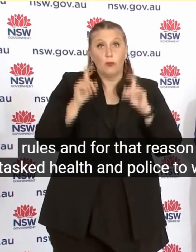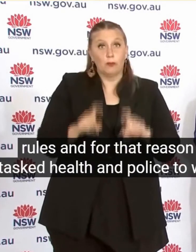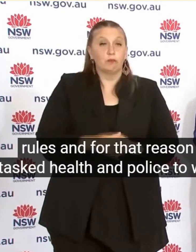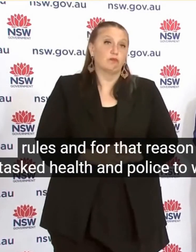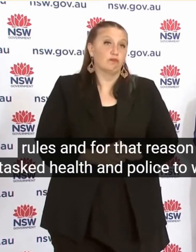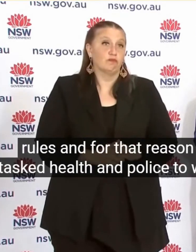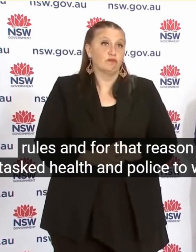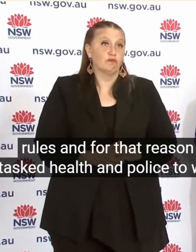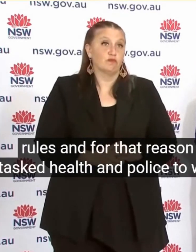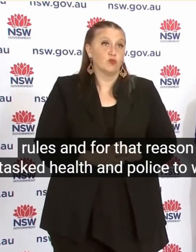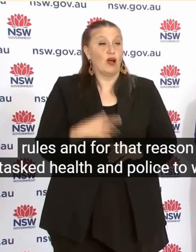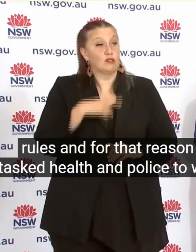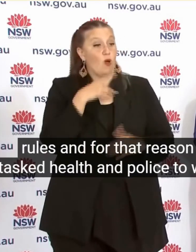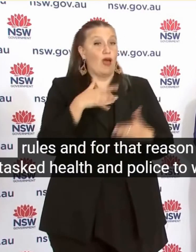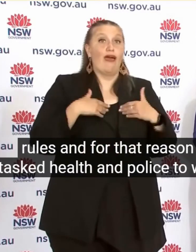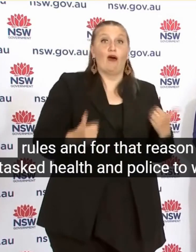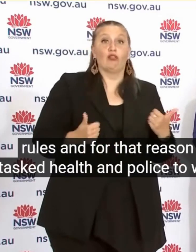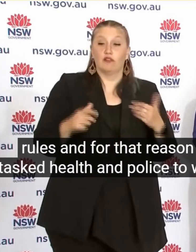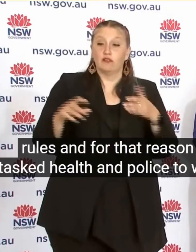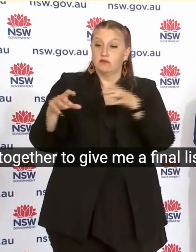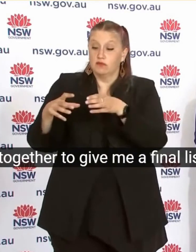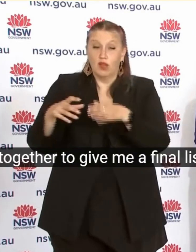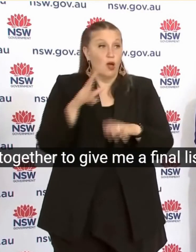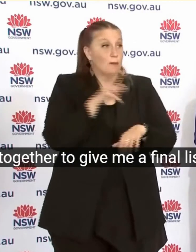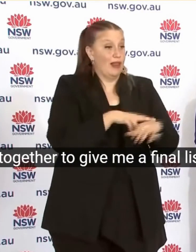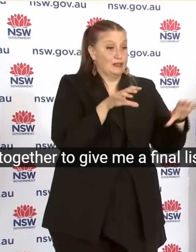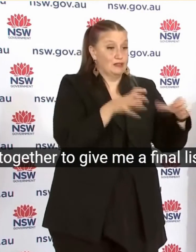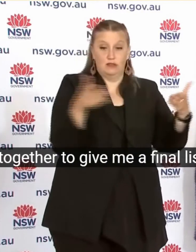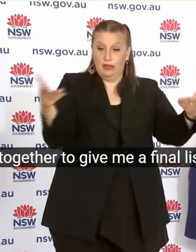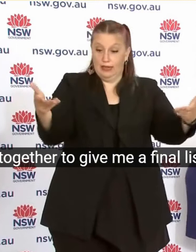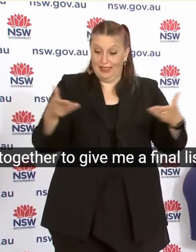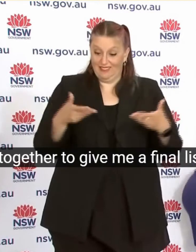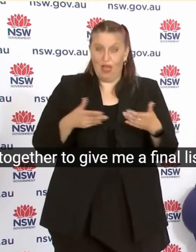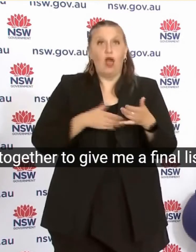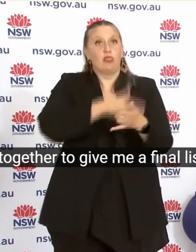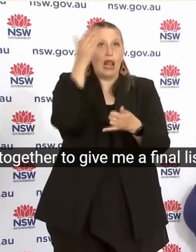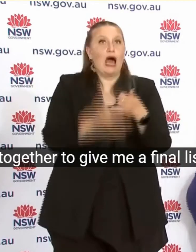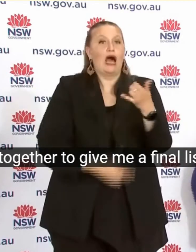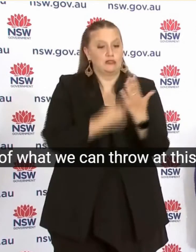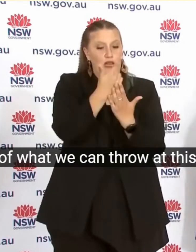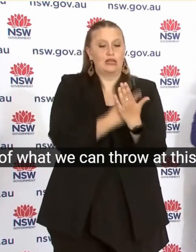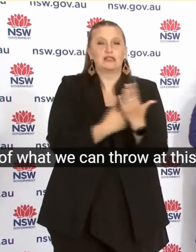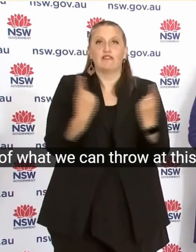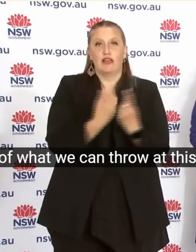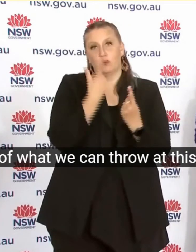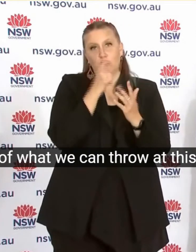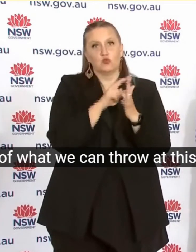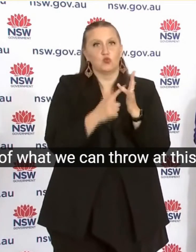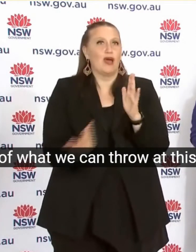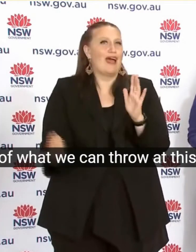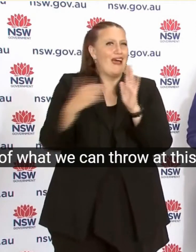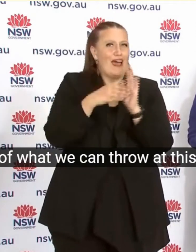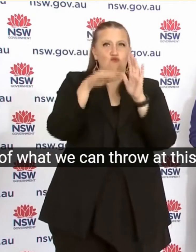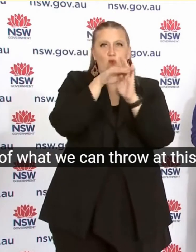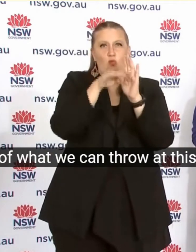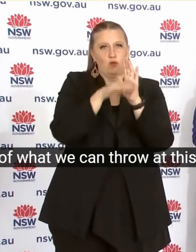Task Health And Police To Work Together To Give Me A Final List Of What We Can Throw At This To Leave